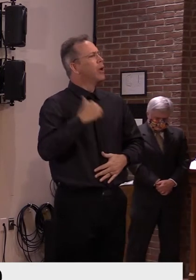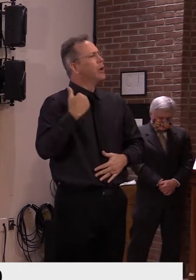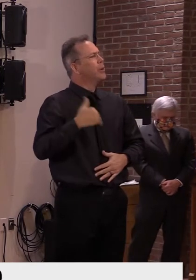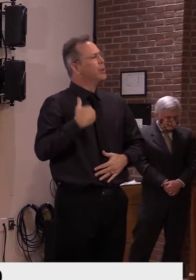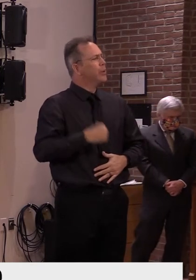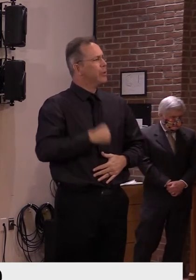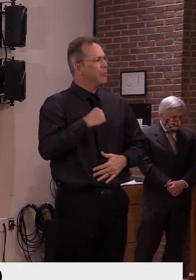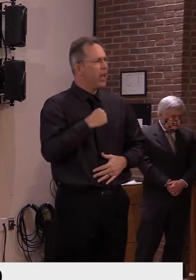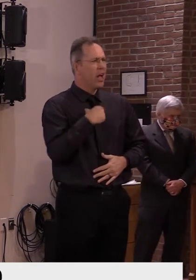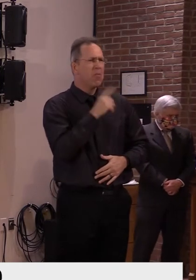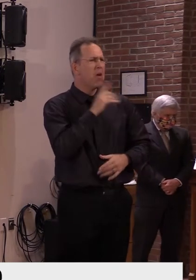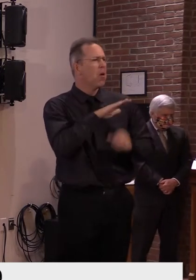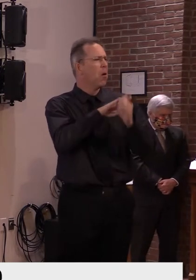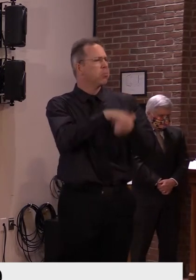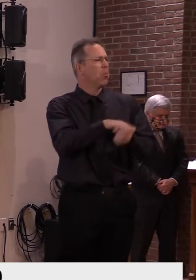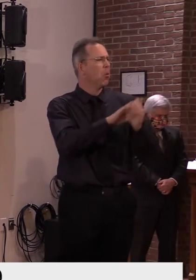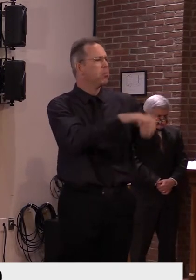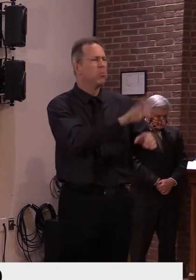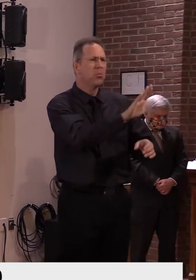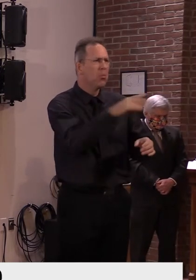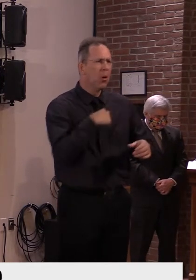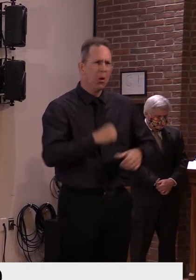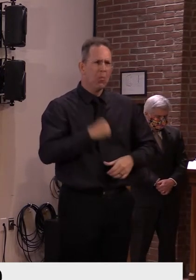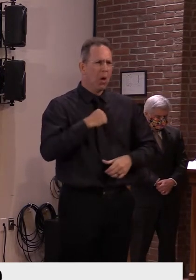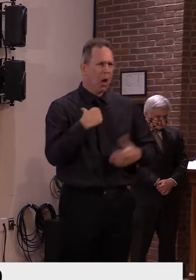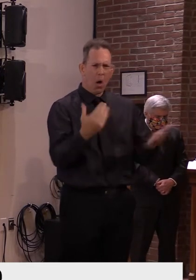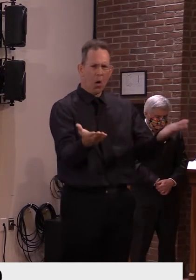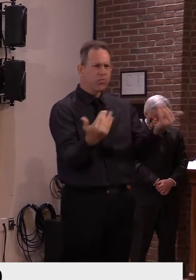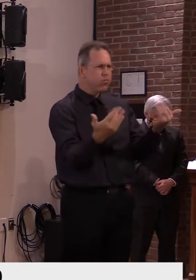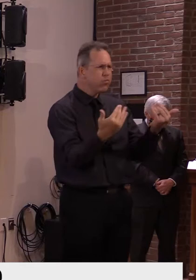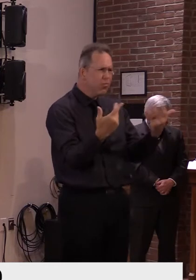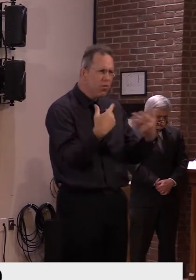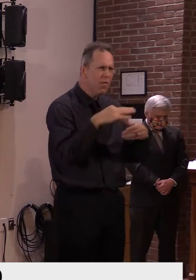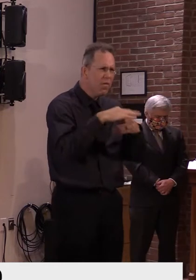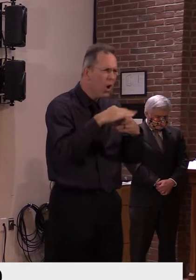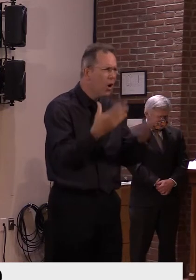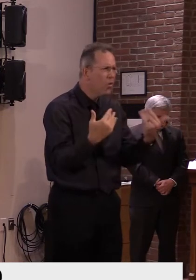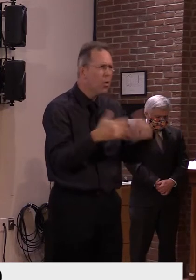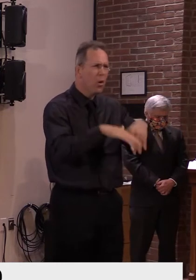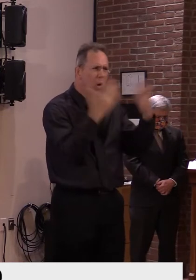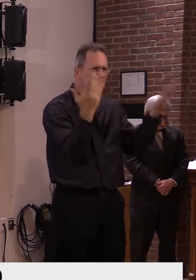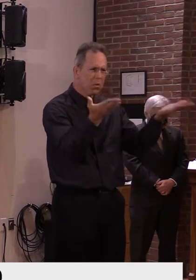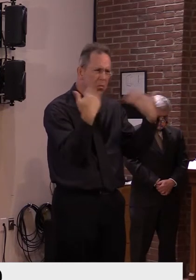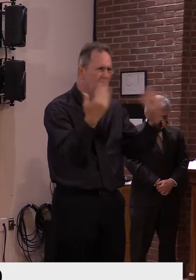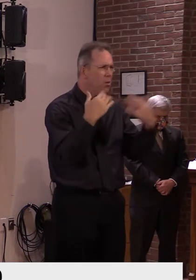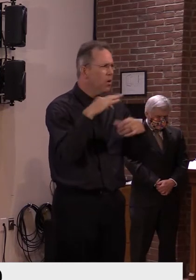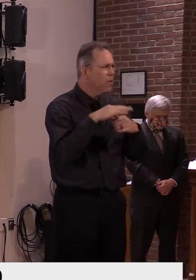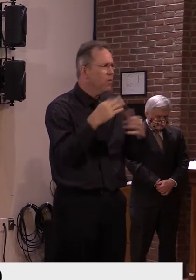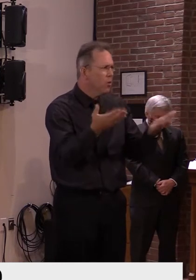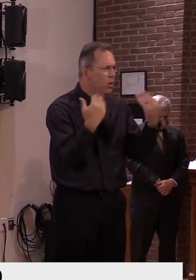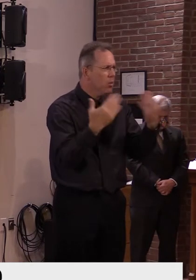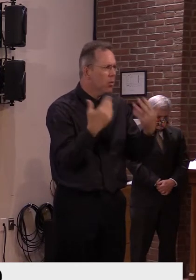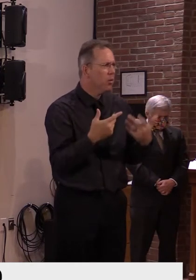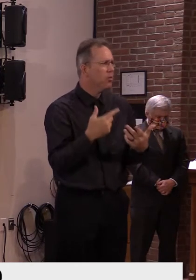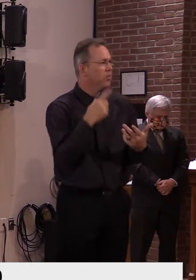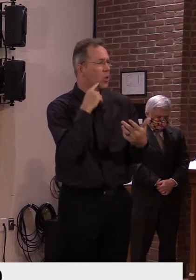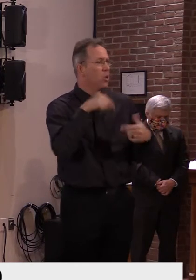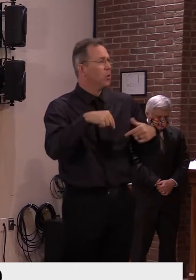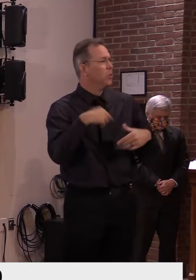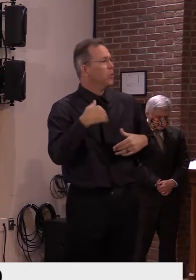I want to thank all Vermonters for their commitment to voting. We are leading the nation in early voting and are poised to break